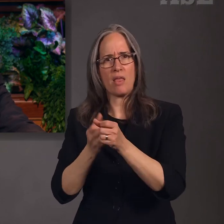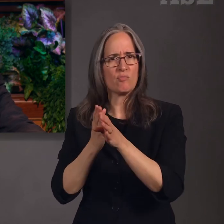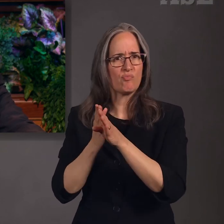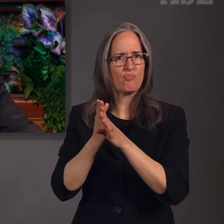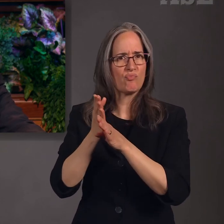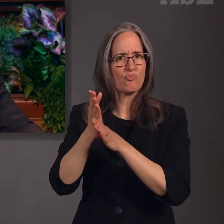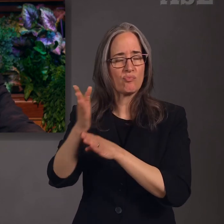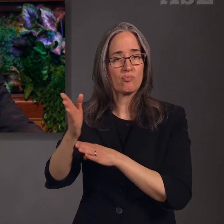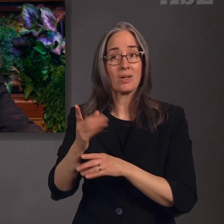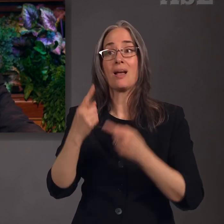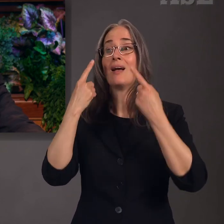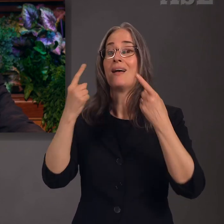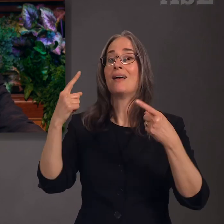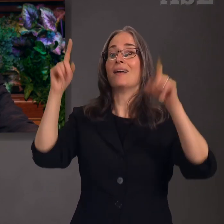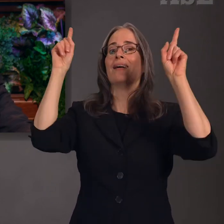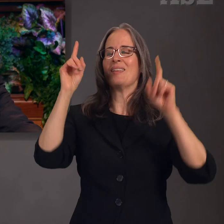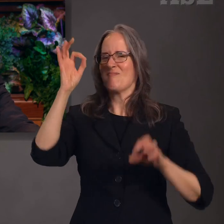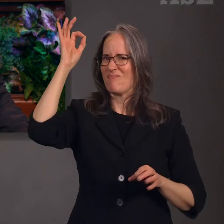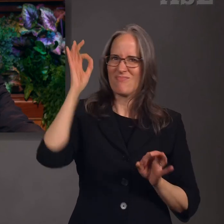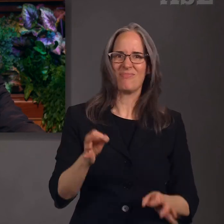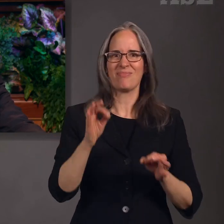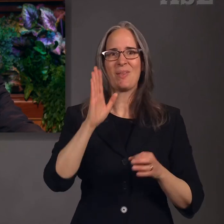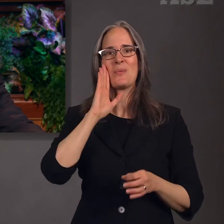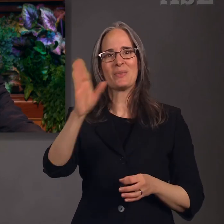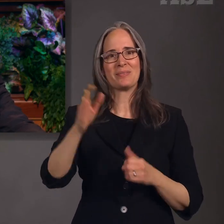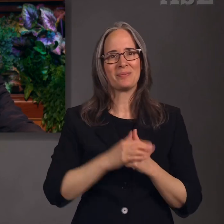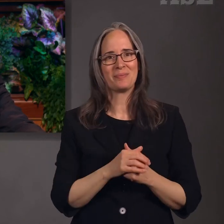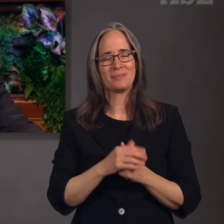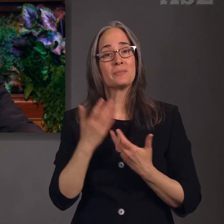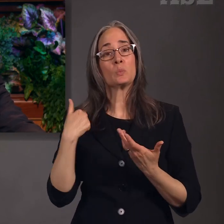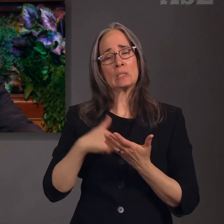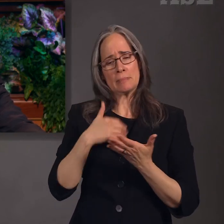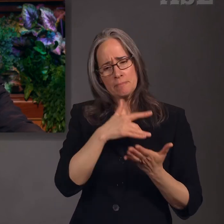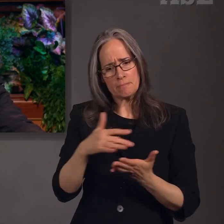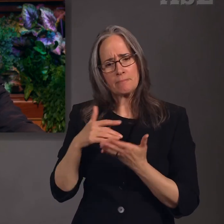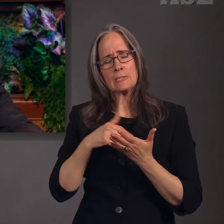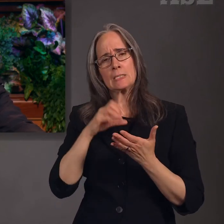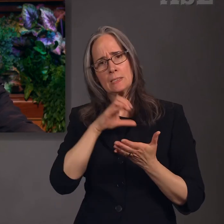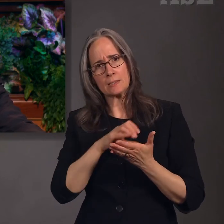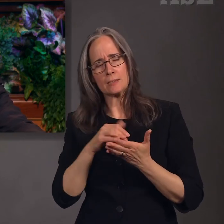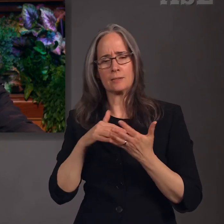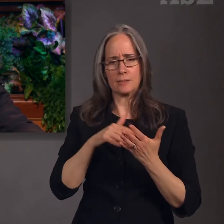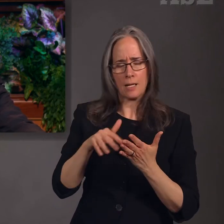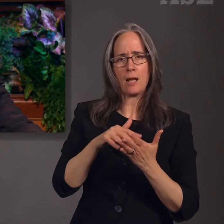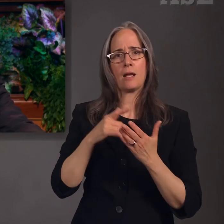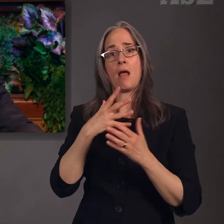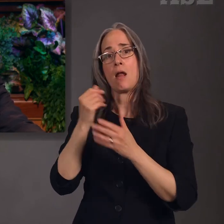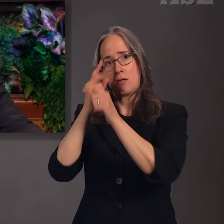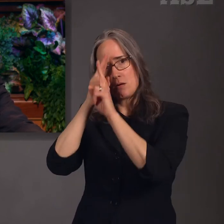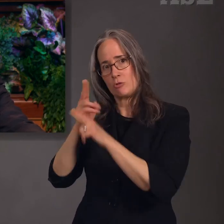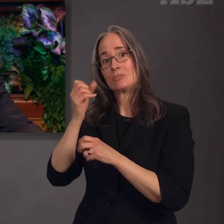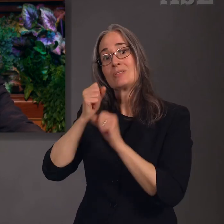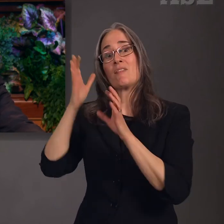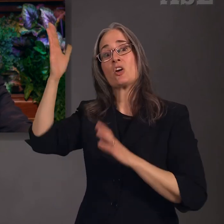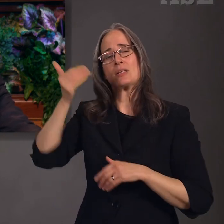assured as we prayerfully study and honor the Savior's invitation and enjoy His promise